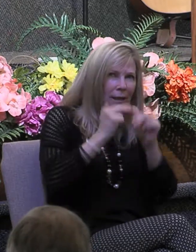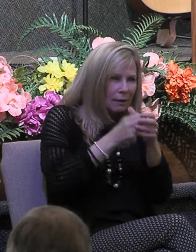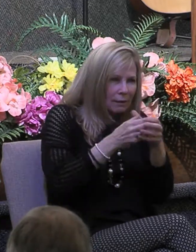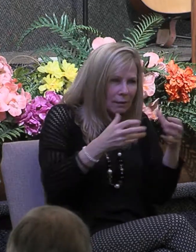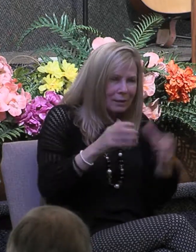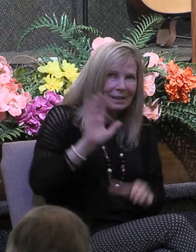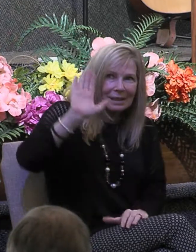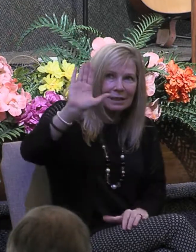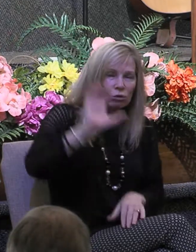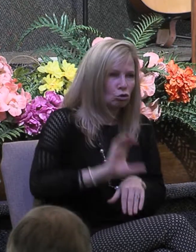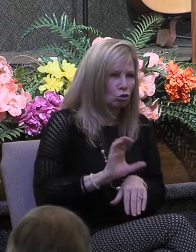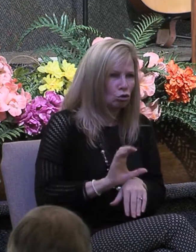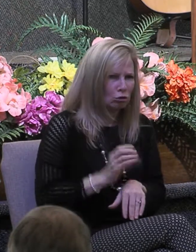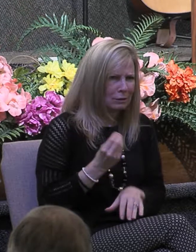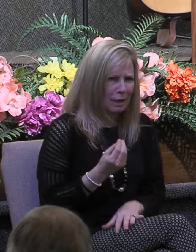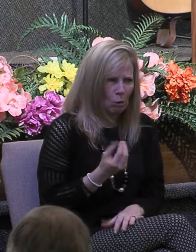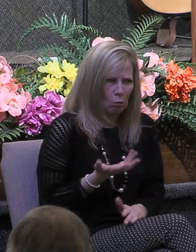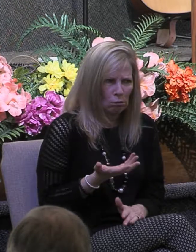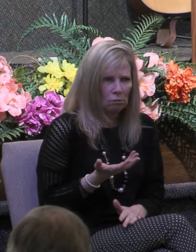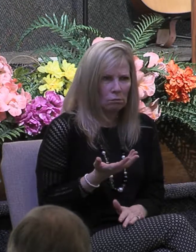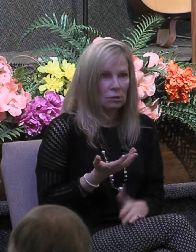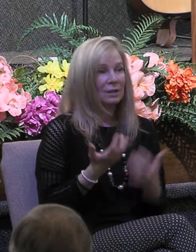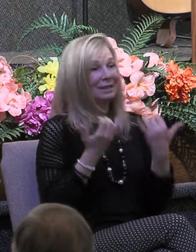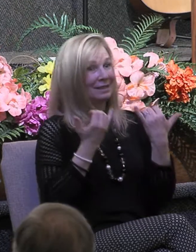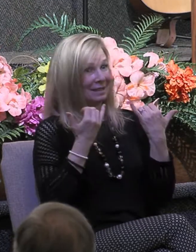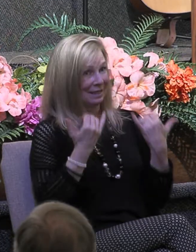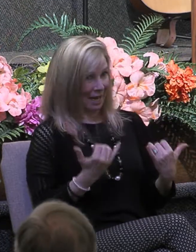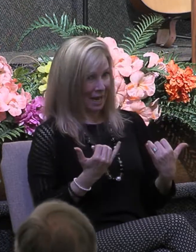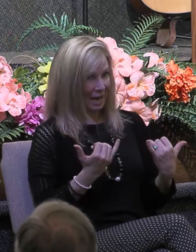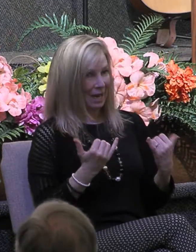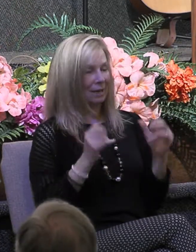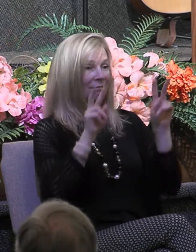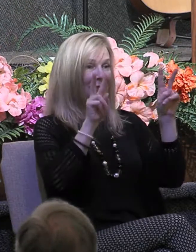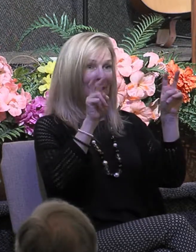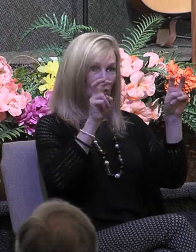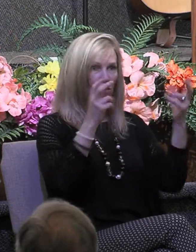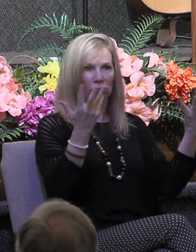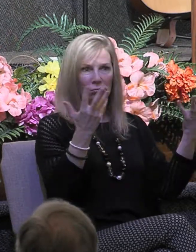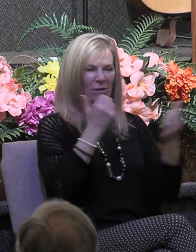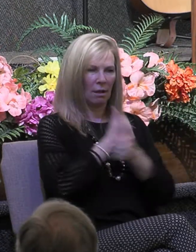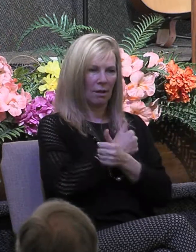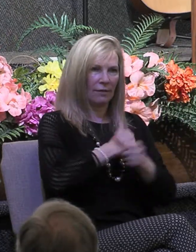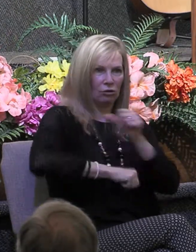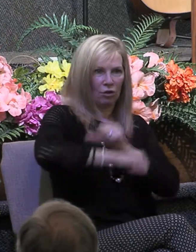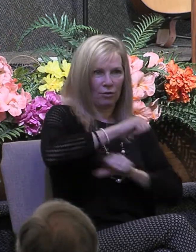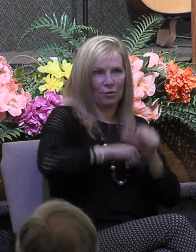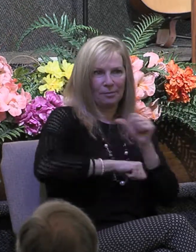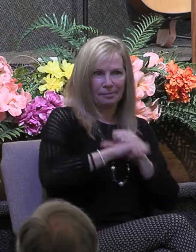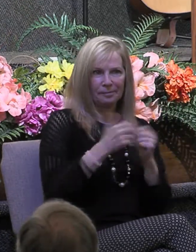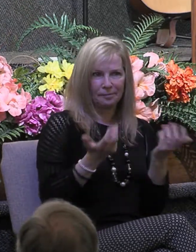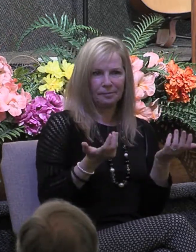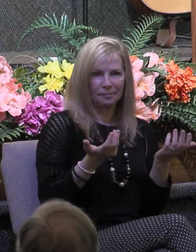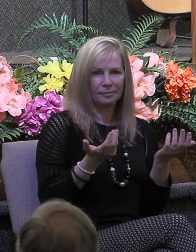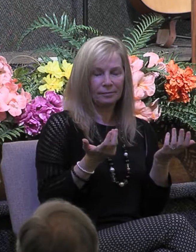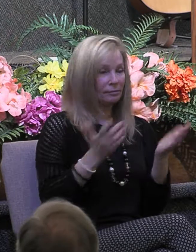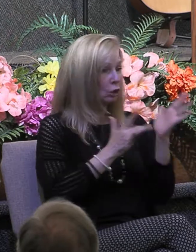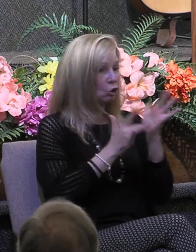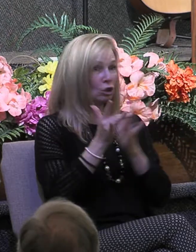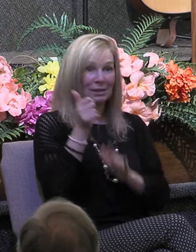church. Today, we want to look at the issue of loving each other. Because according to Jesus, the church that